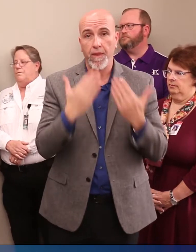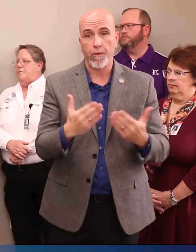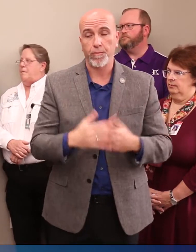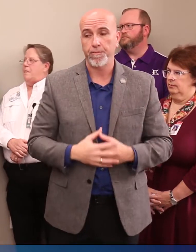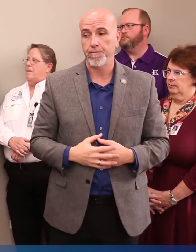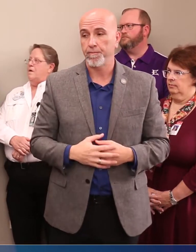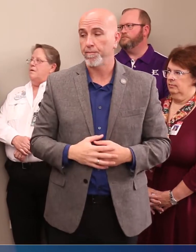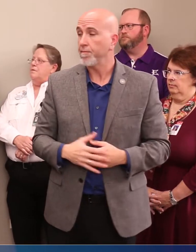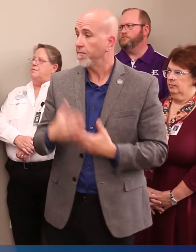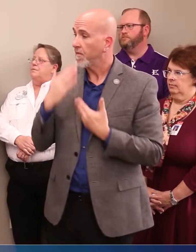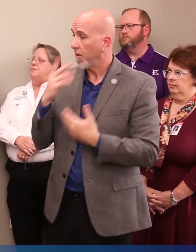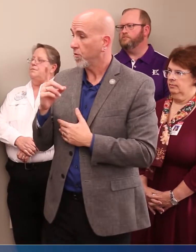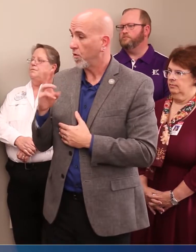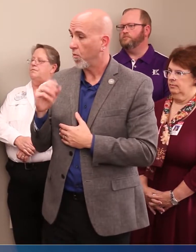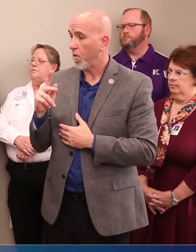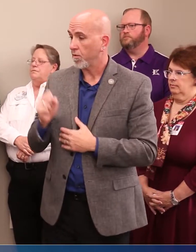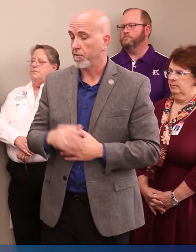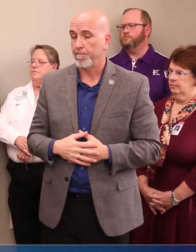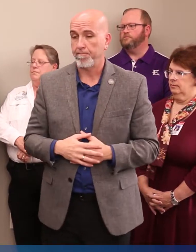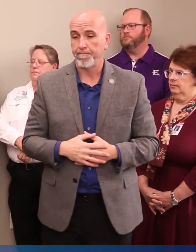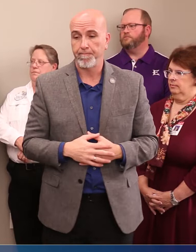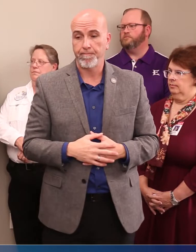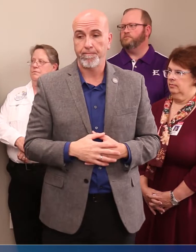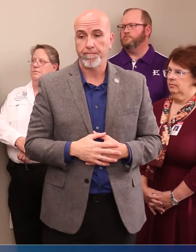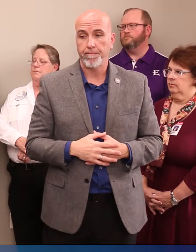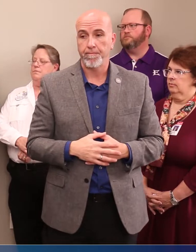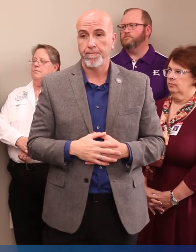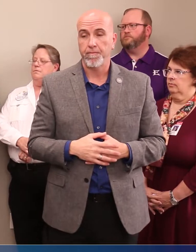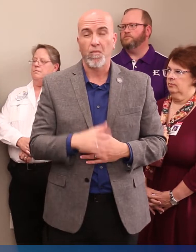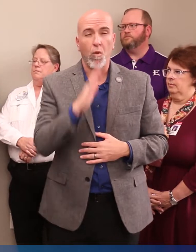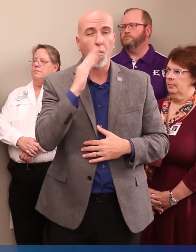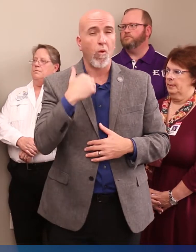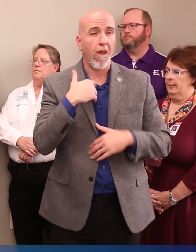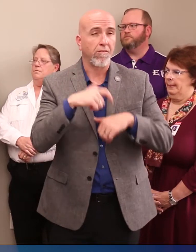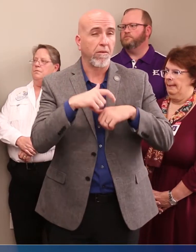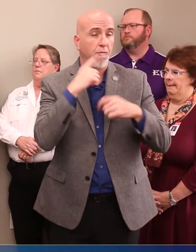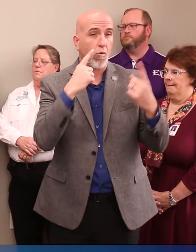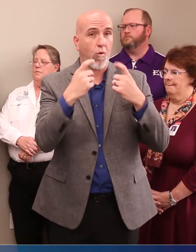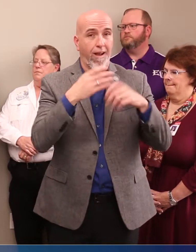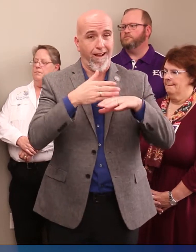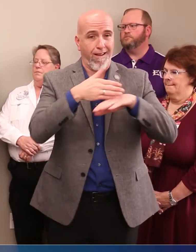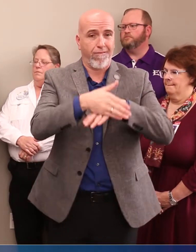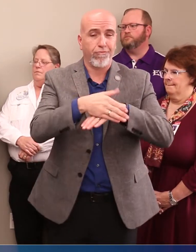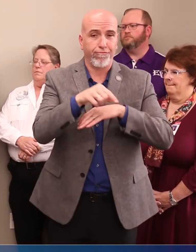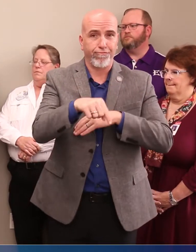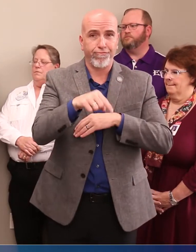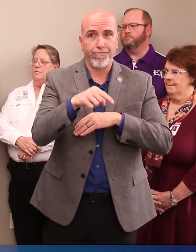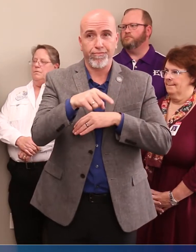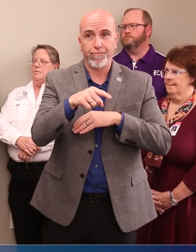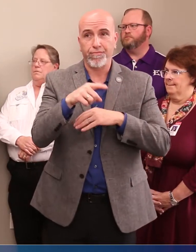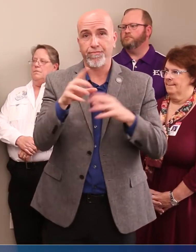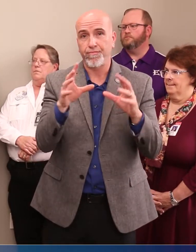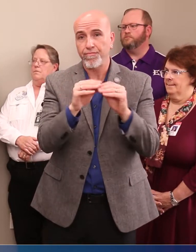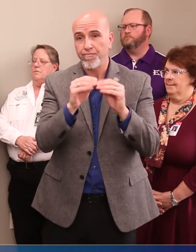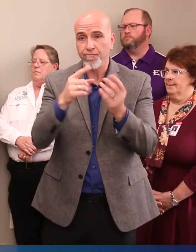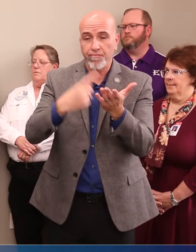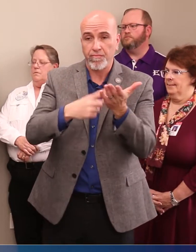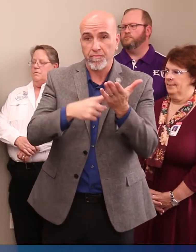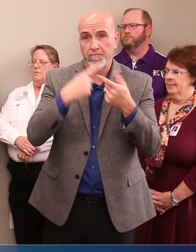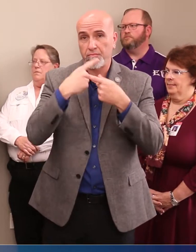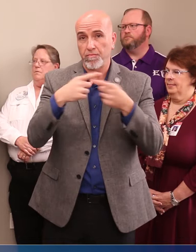Thank you, Dr. Walks. There'll be time for questions after the press conference, so